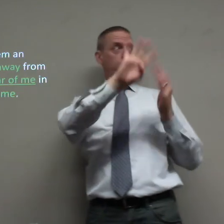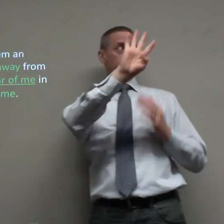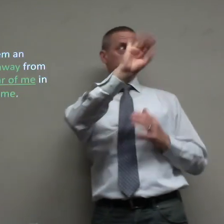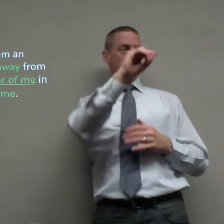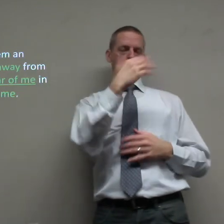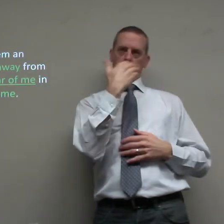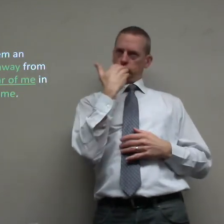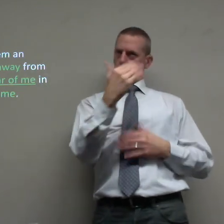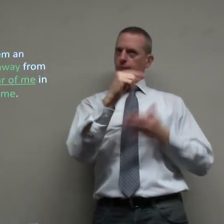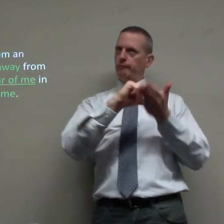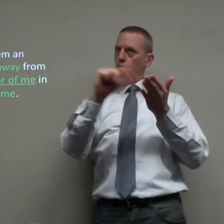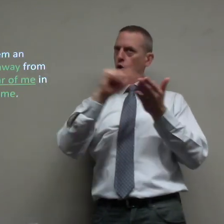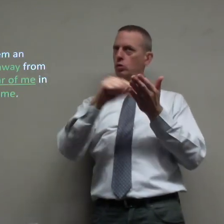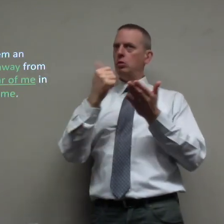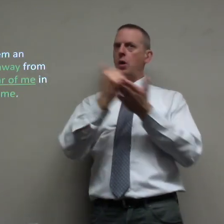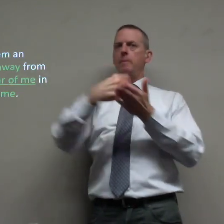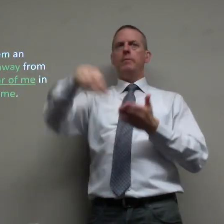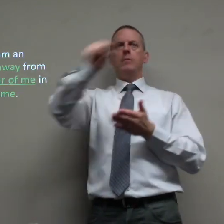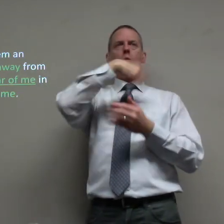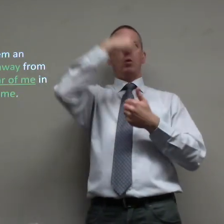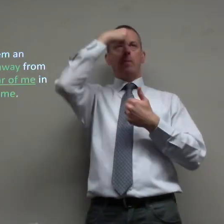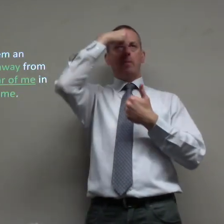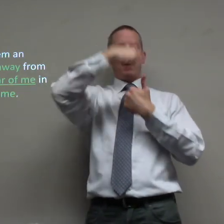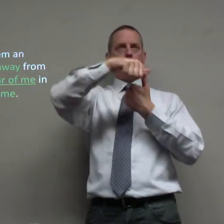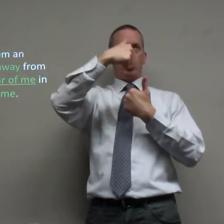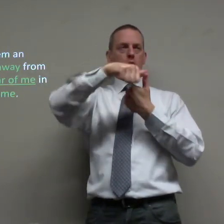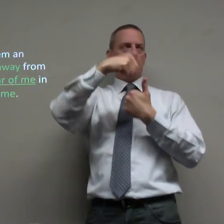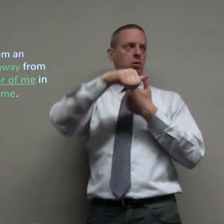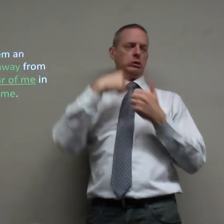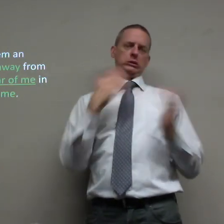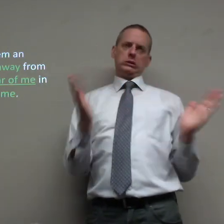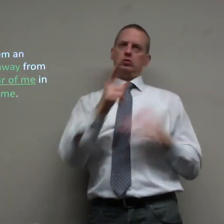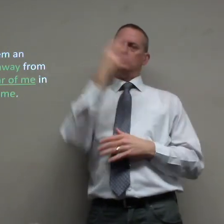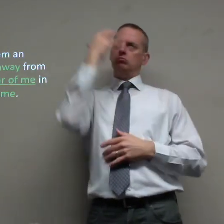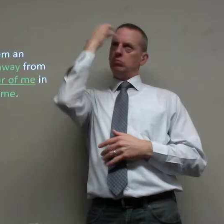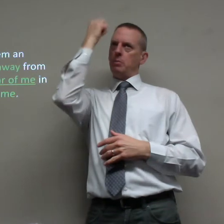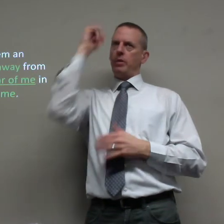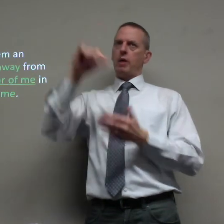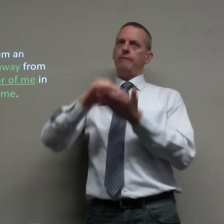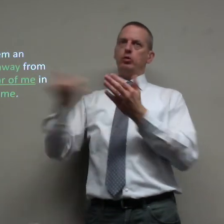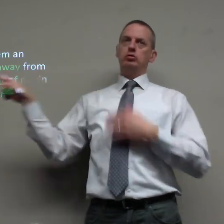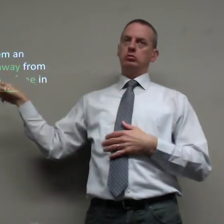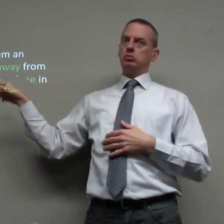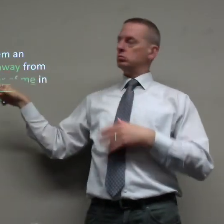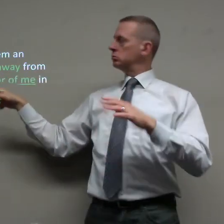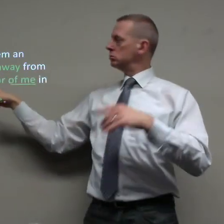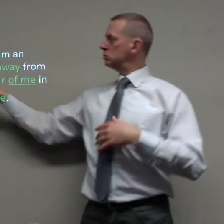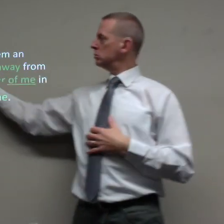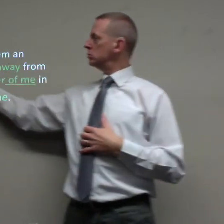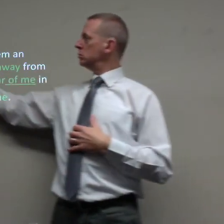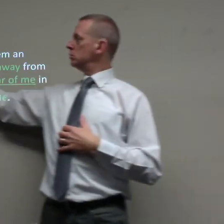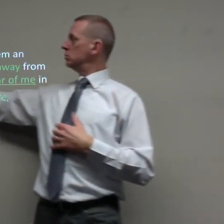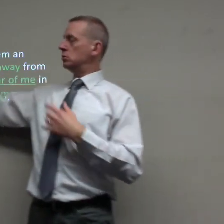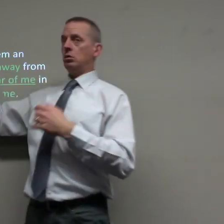Jeremiah 3240 is a very good verse help us remember I encourage you to memorize this verse